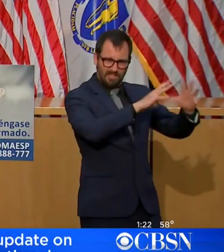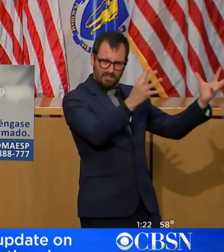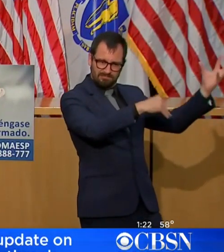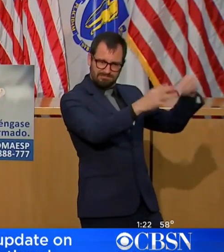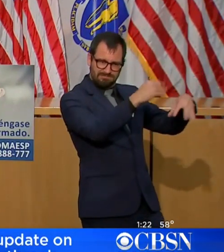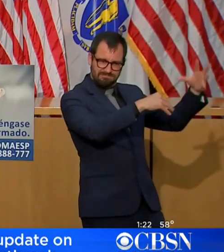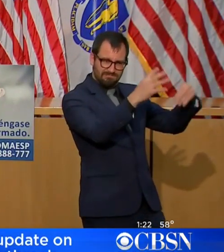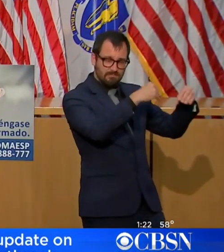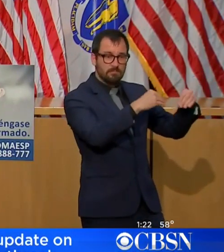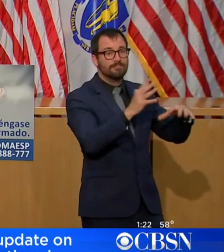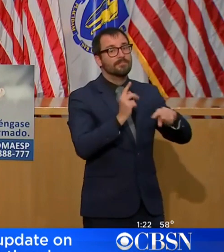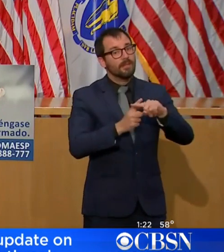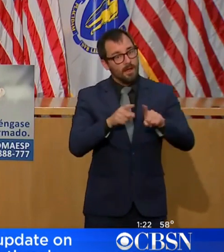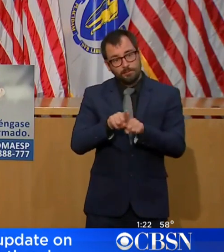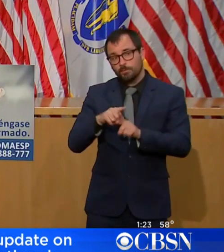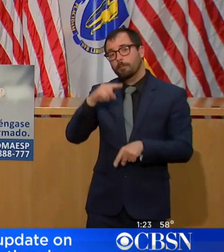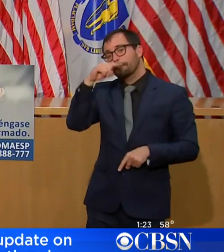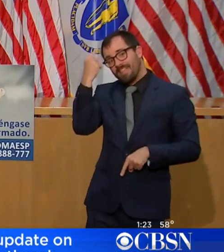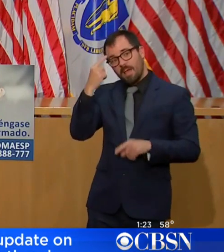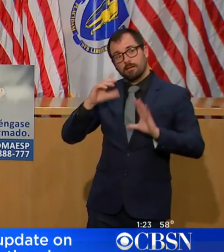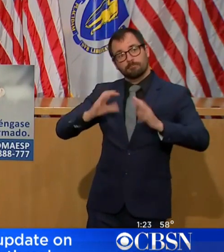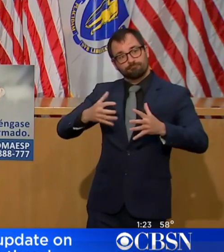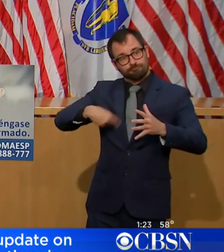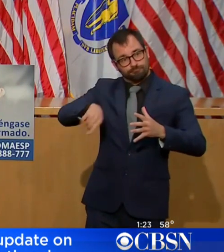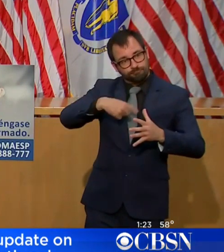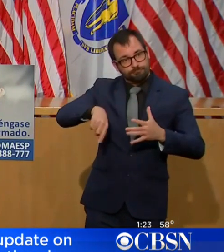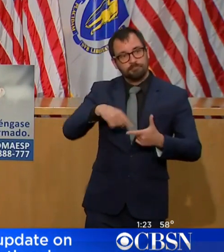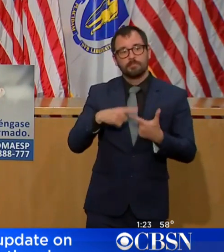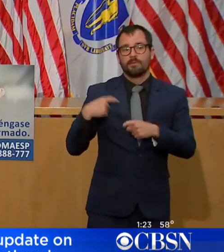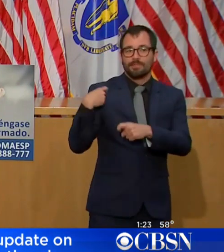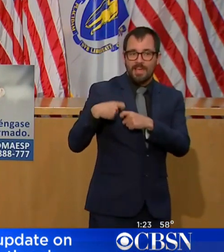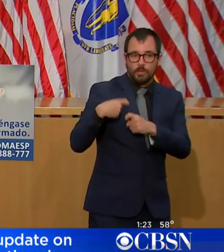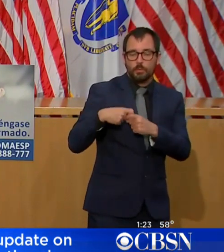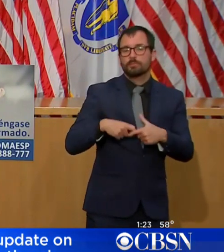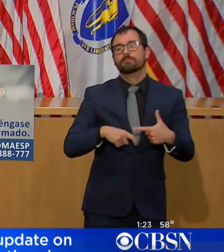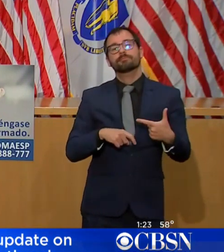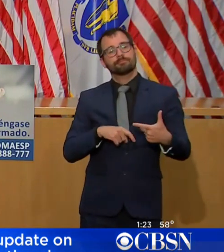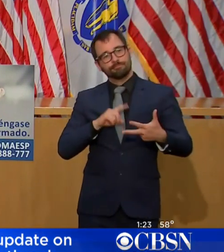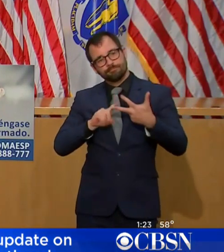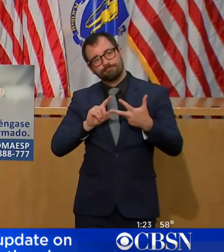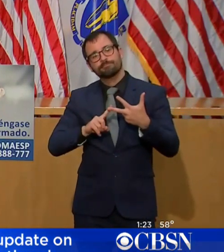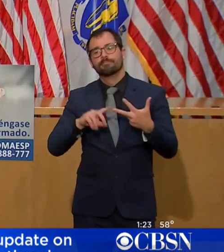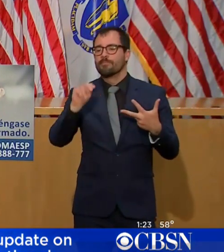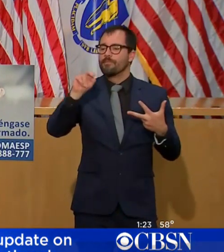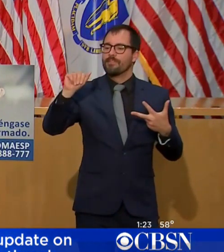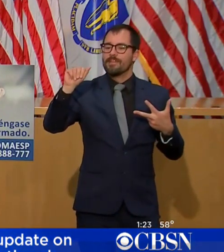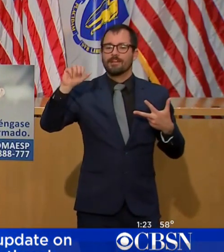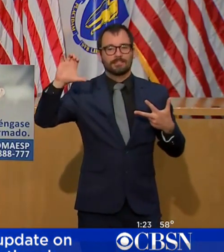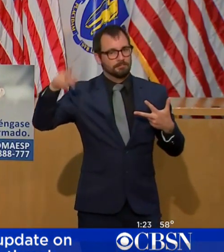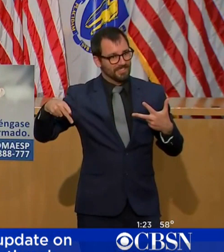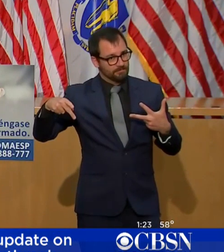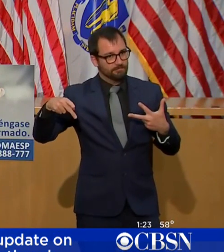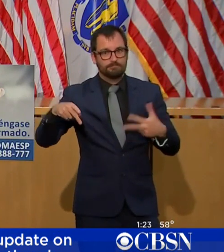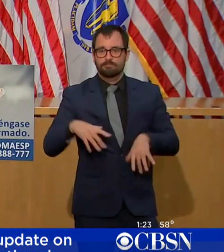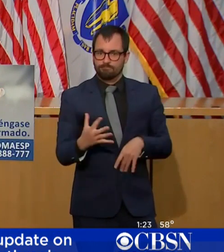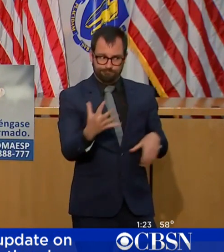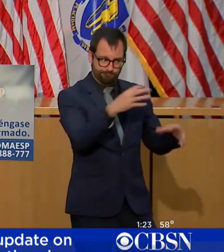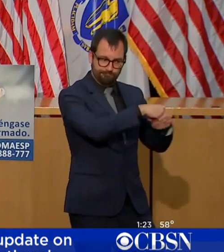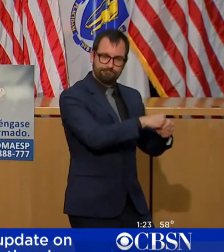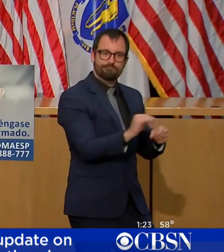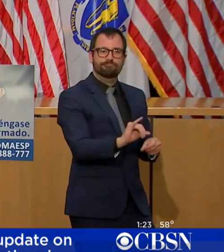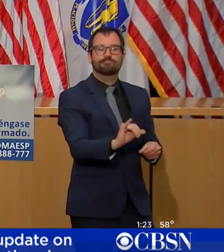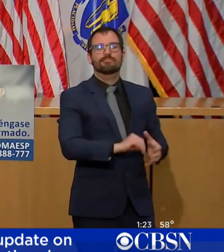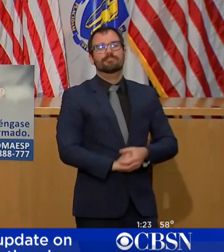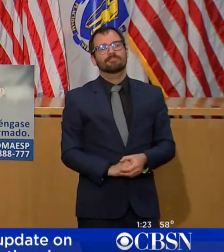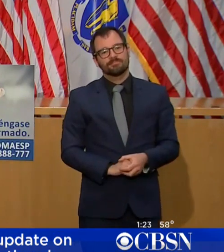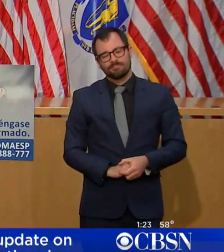Council, the Latino Chamber of Commerce, and the NAACP. Additionally, the reopening advisory board